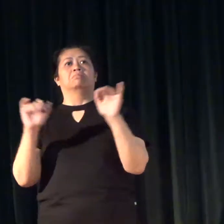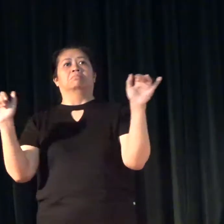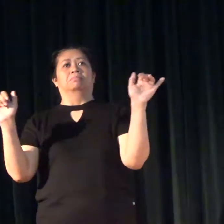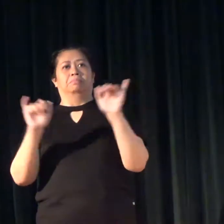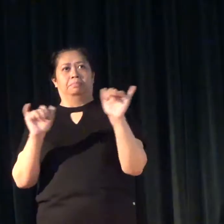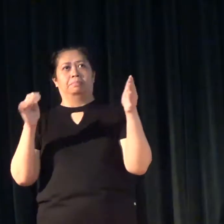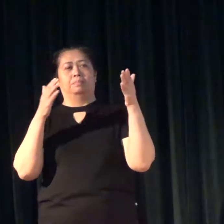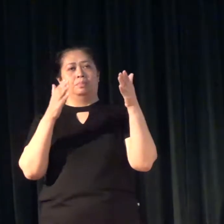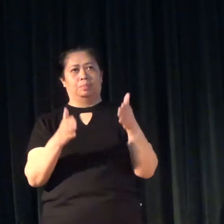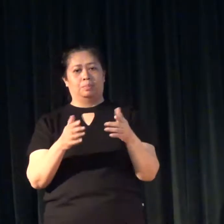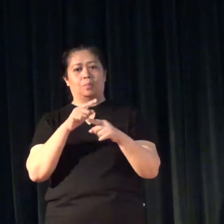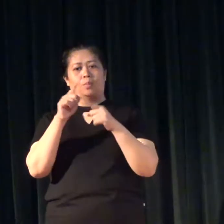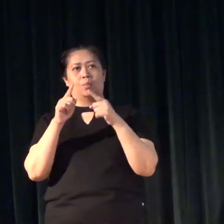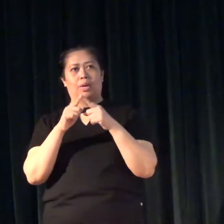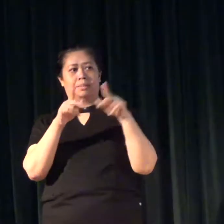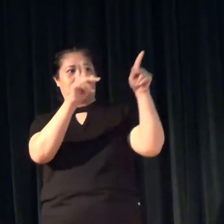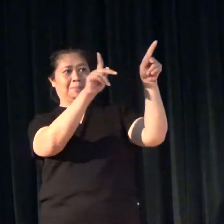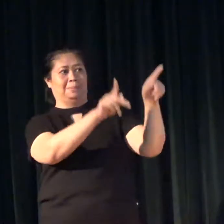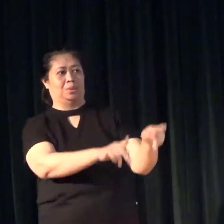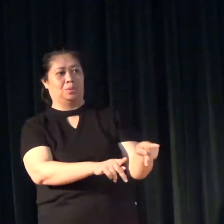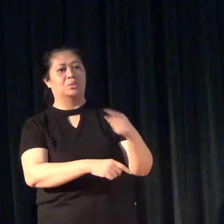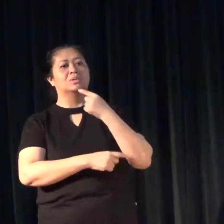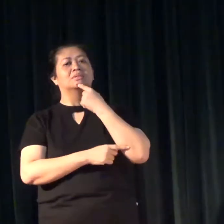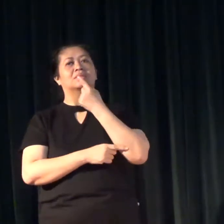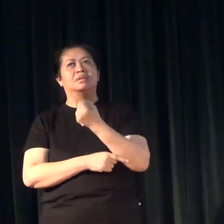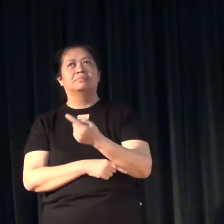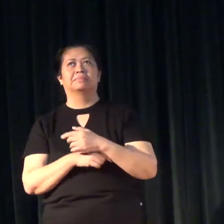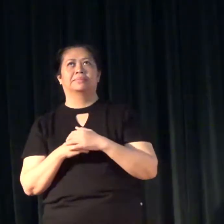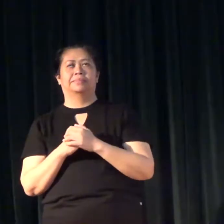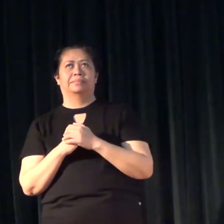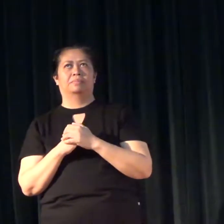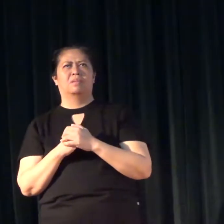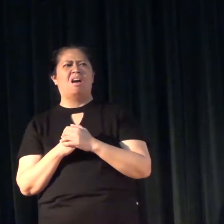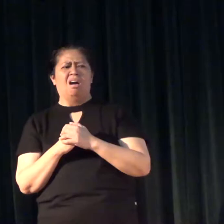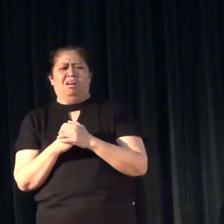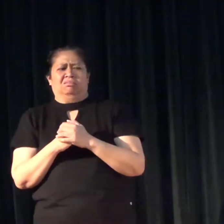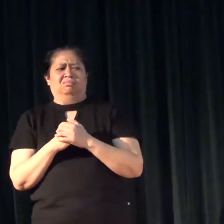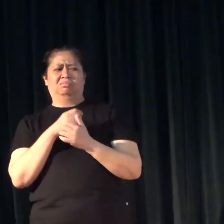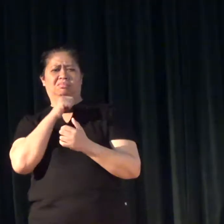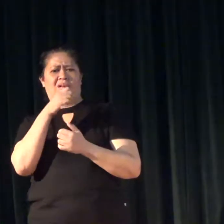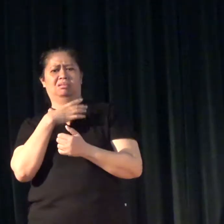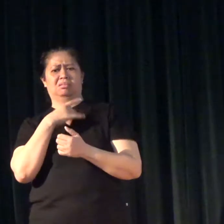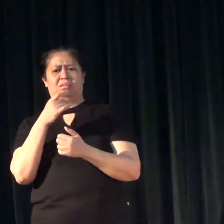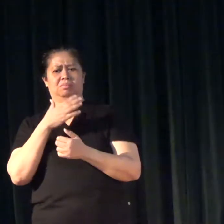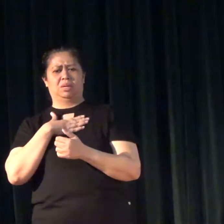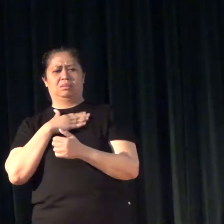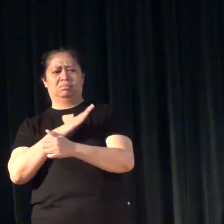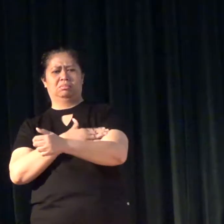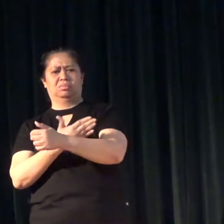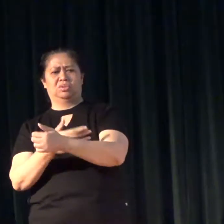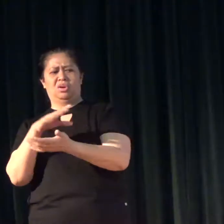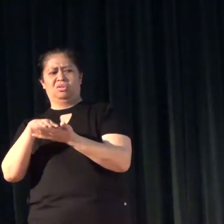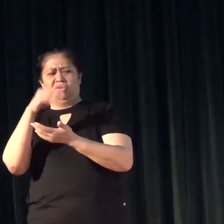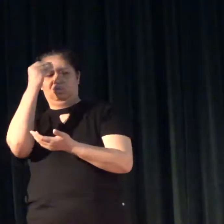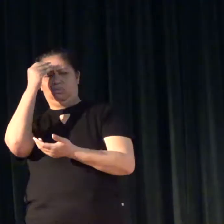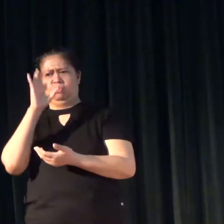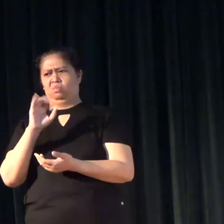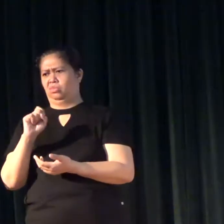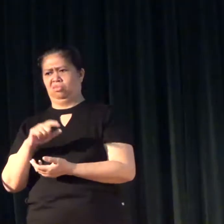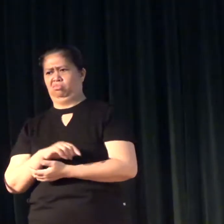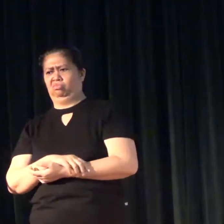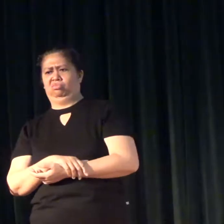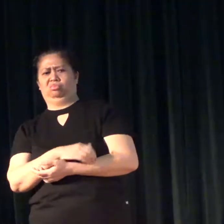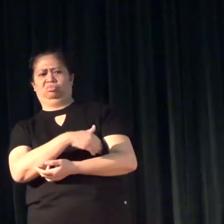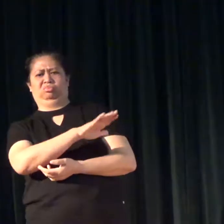same way, when you have a person saying, I don't want my child to learn ASL